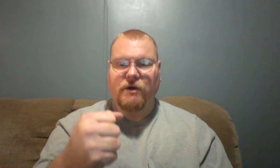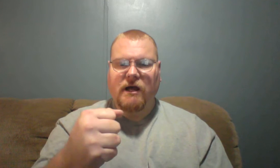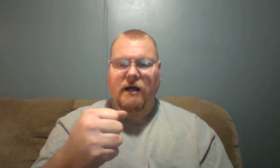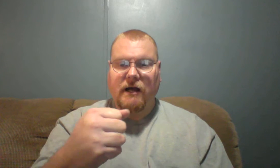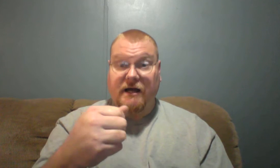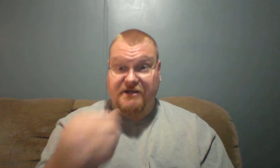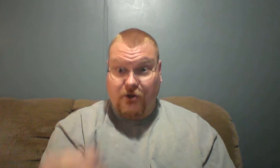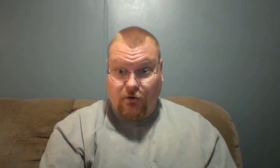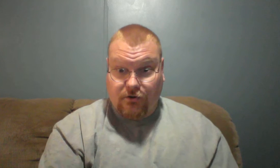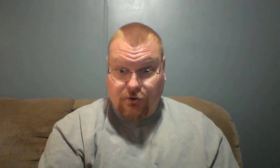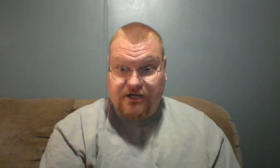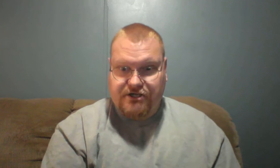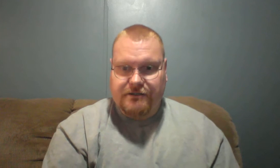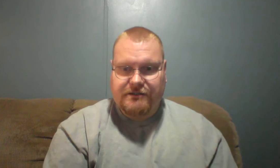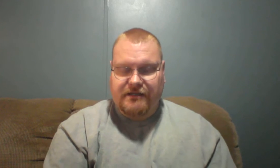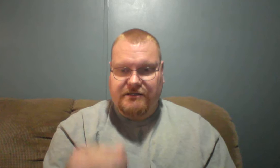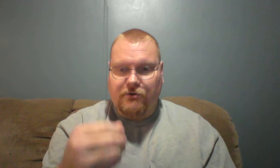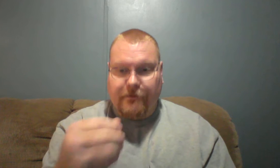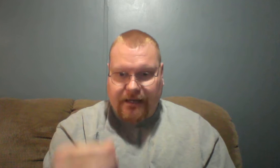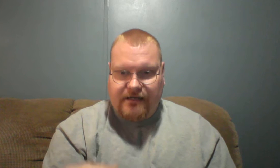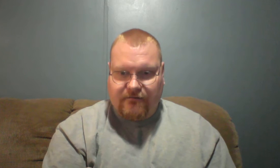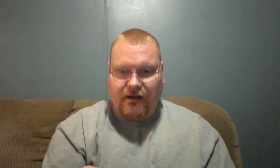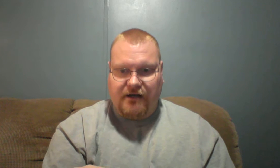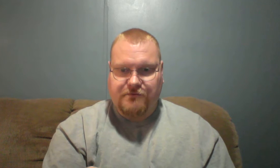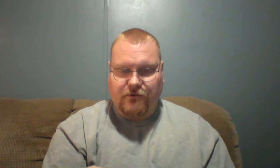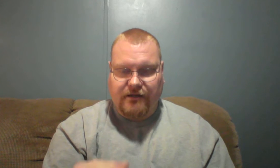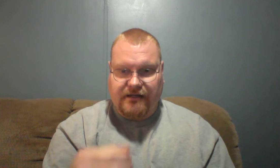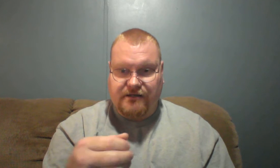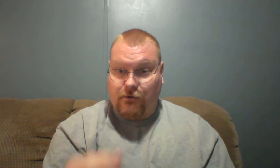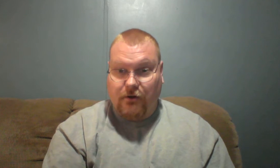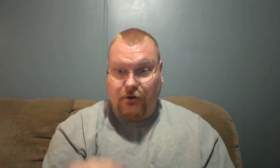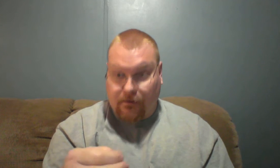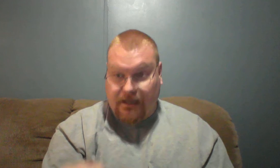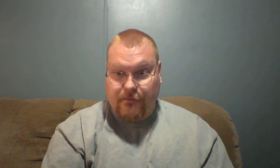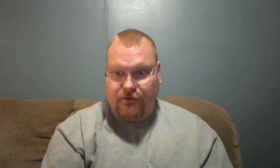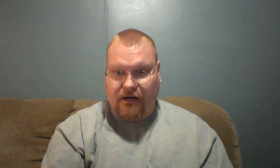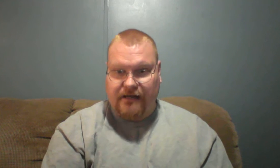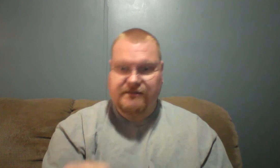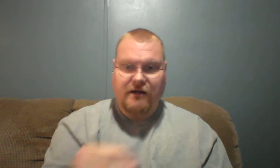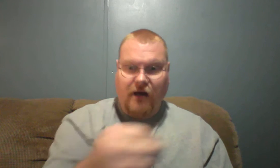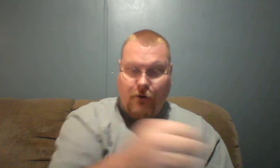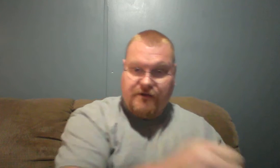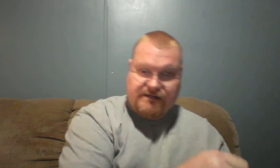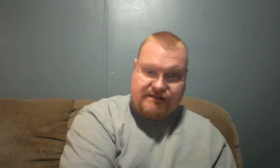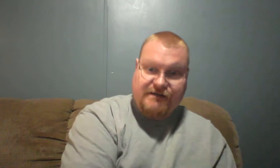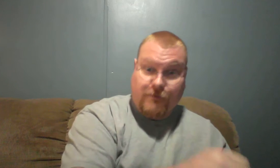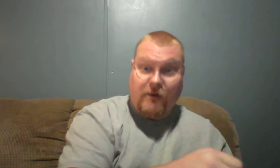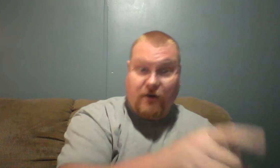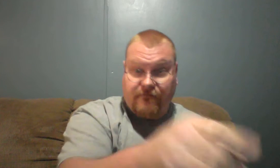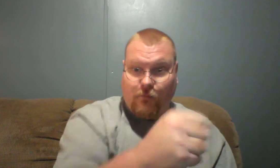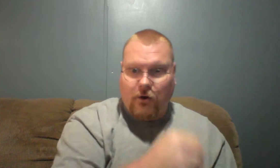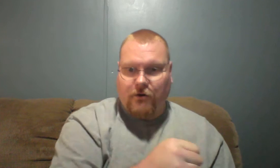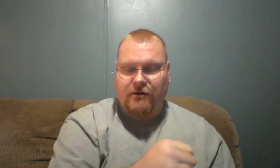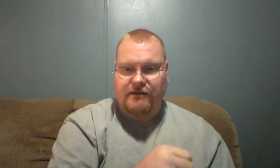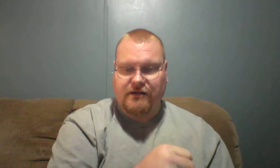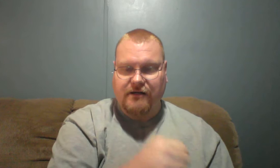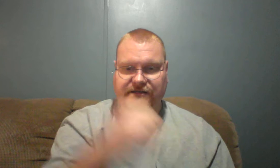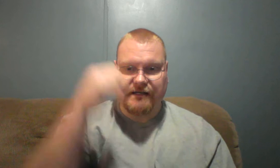adult Christians that's on the meat of the gospel and that's no longer a babe in Christ on the sincere milk of the word. As God says,